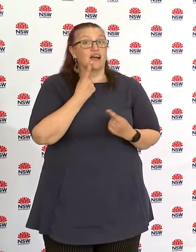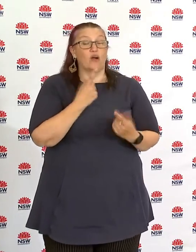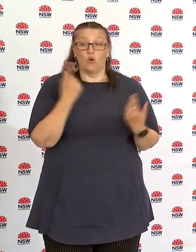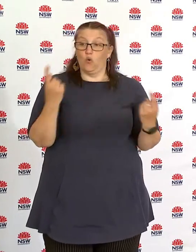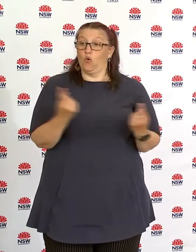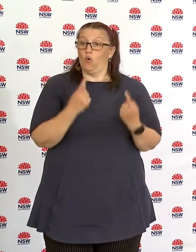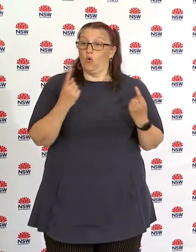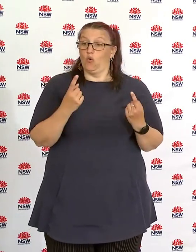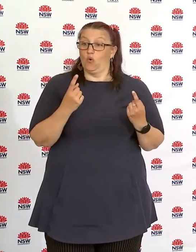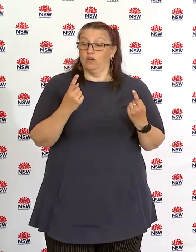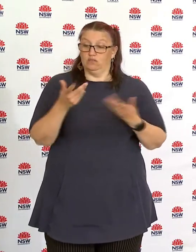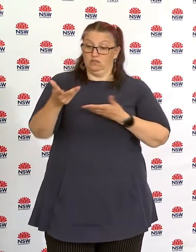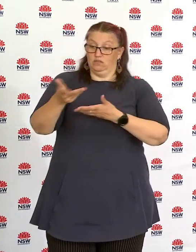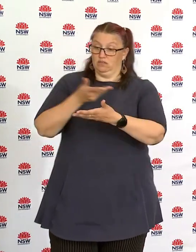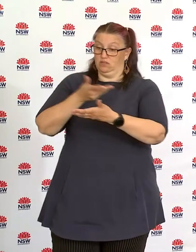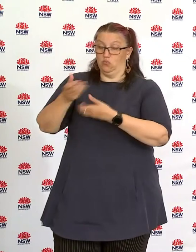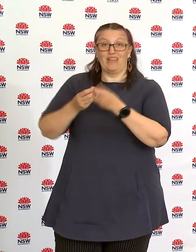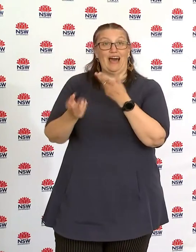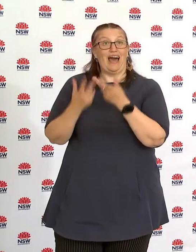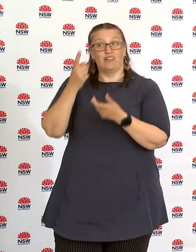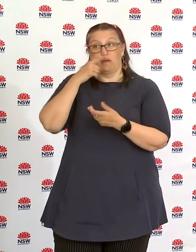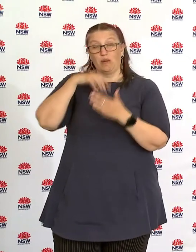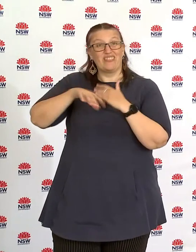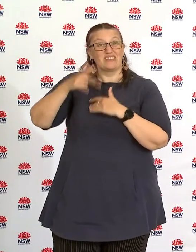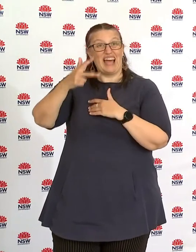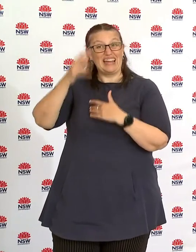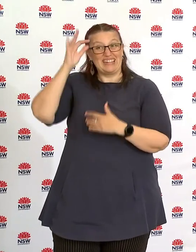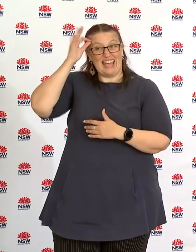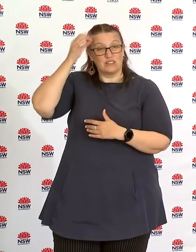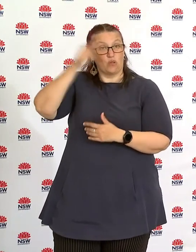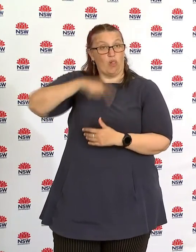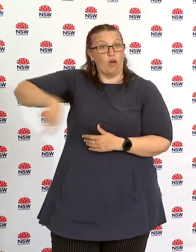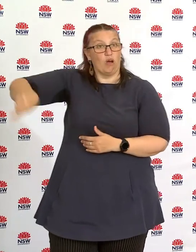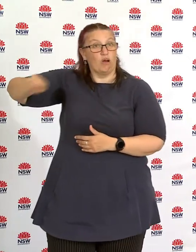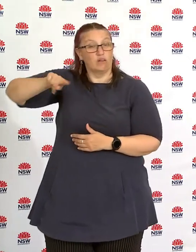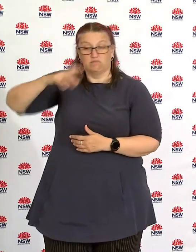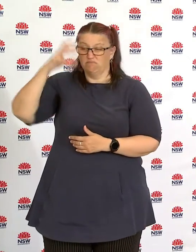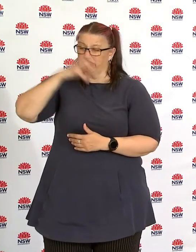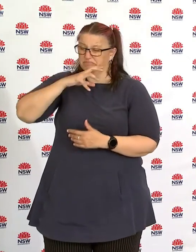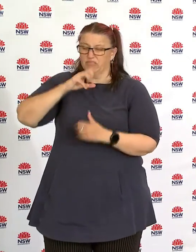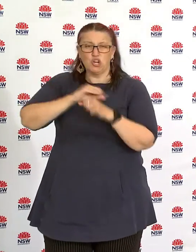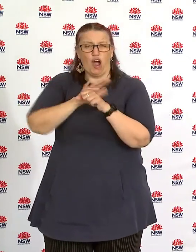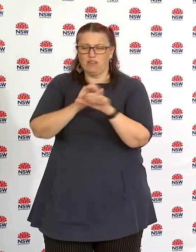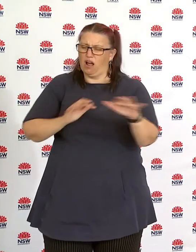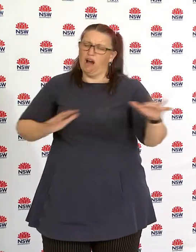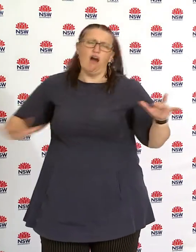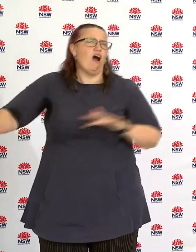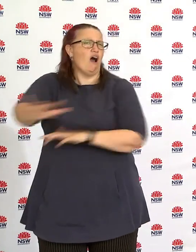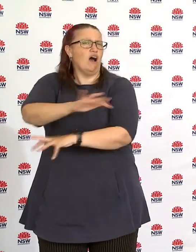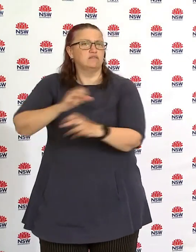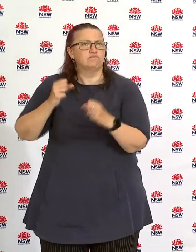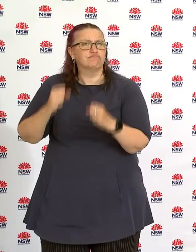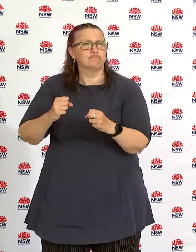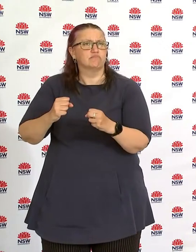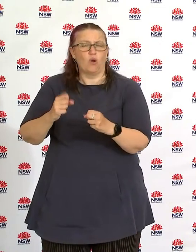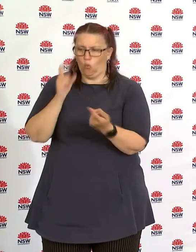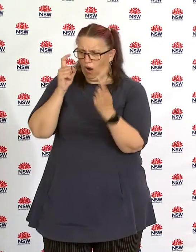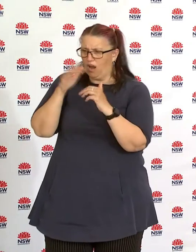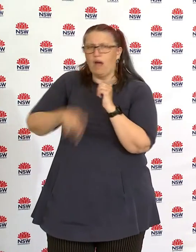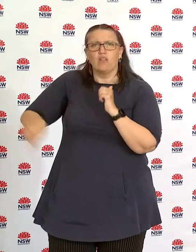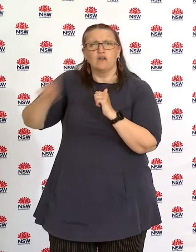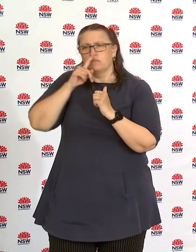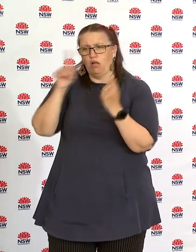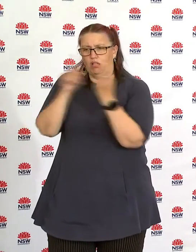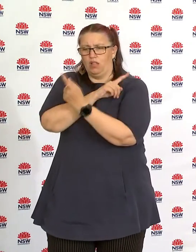interact with others in those communities where the virus is very very virulent or very um present